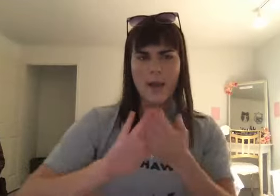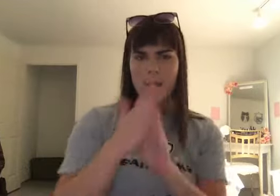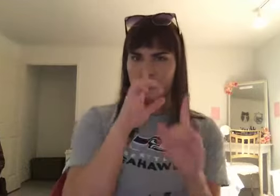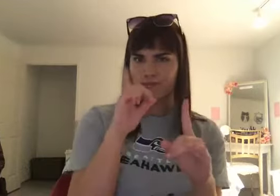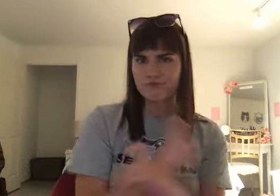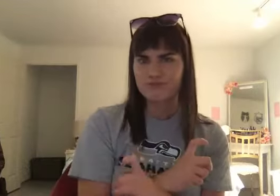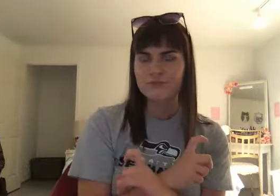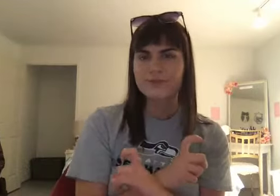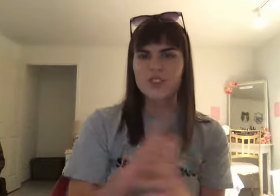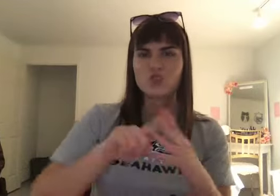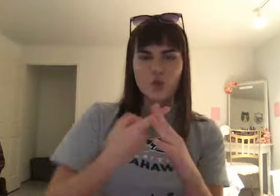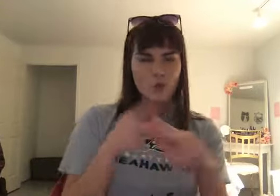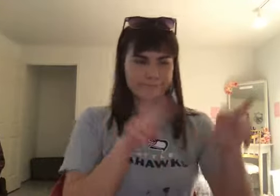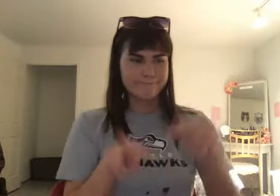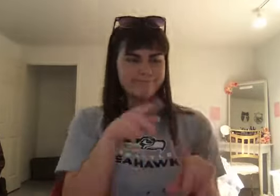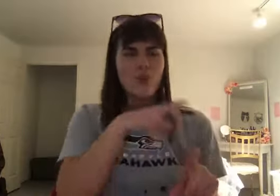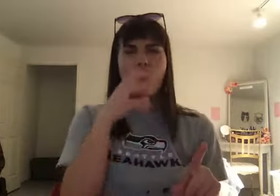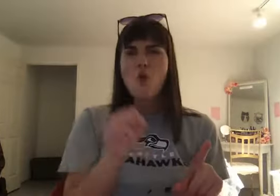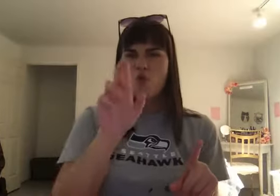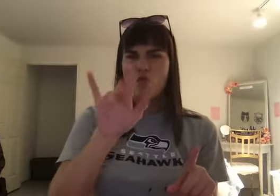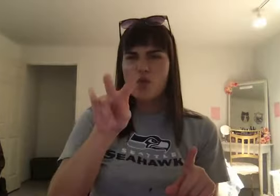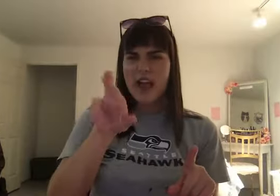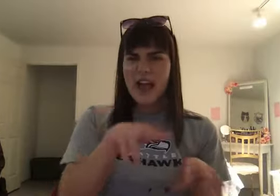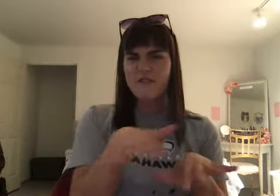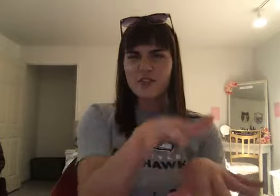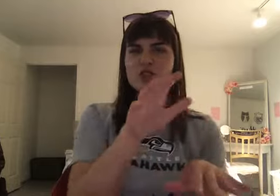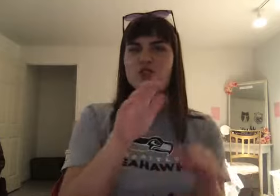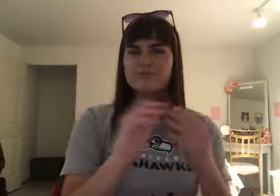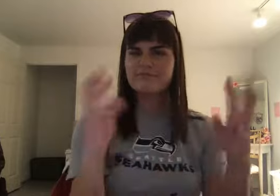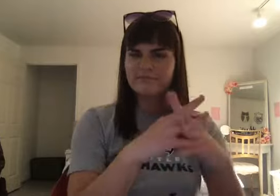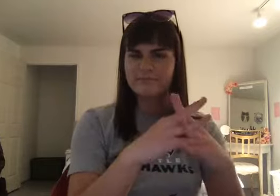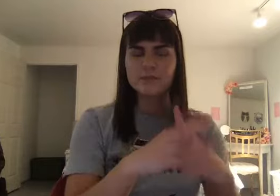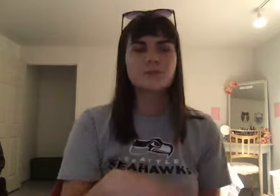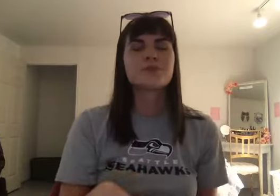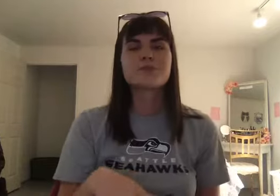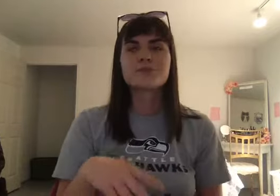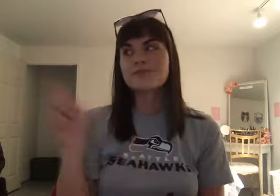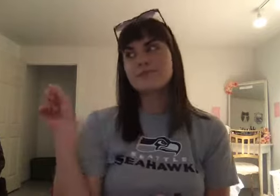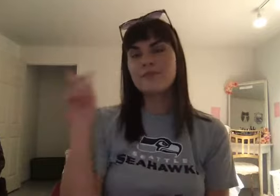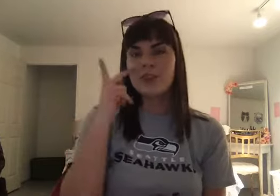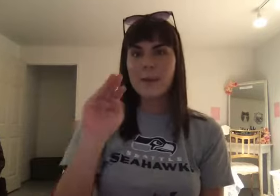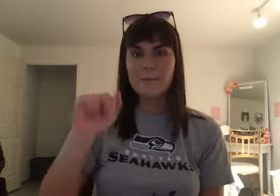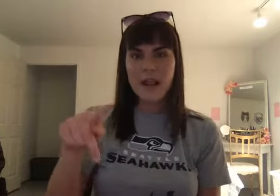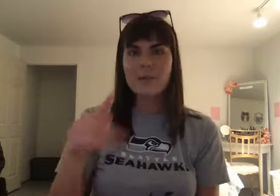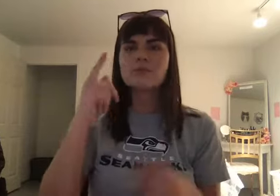at these ancient river civilizations. And you can see on this map here, we're going to be centering around India, China,